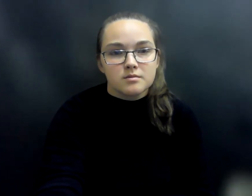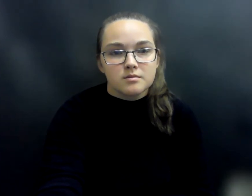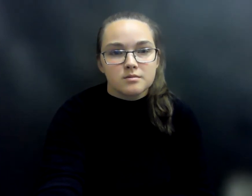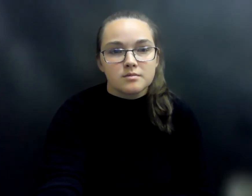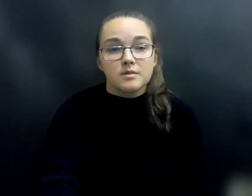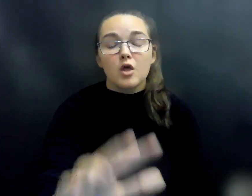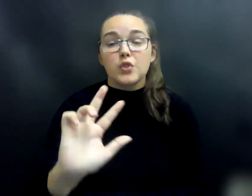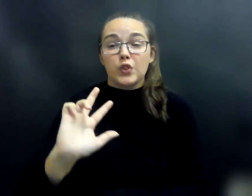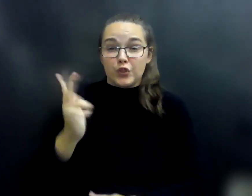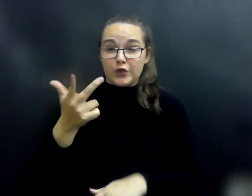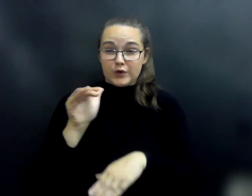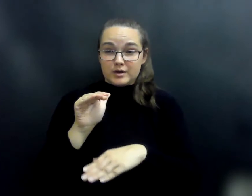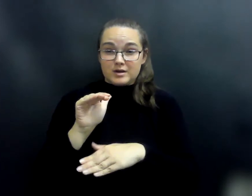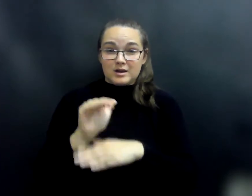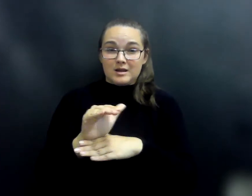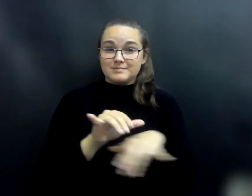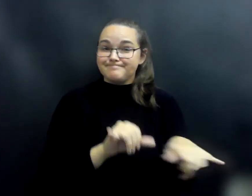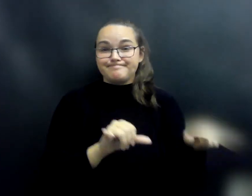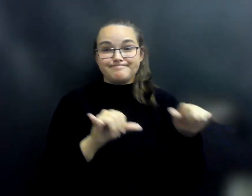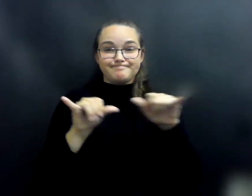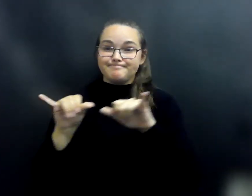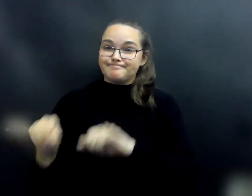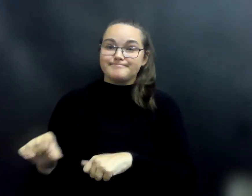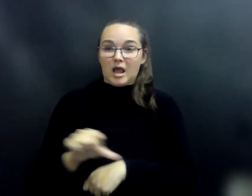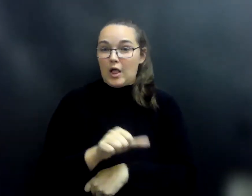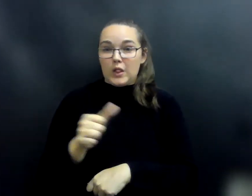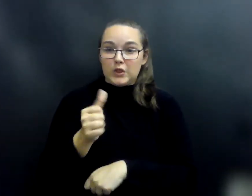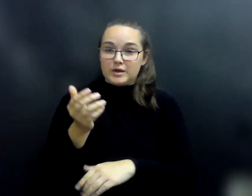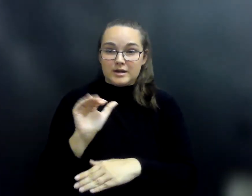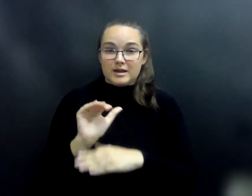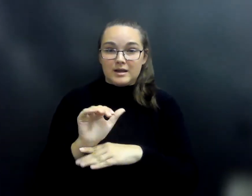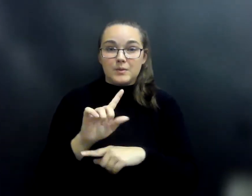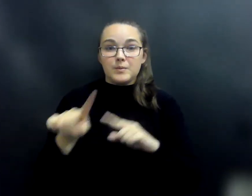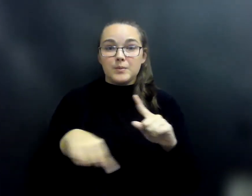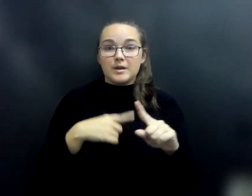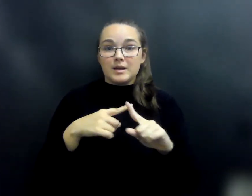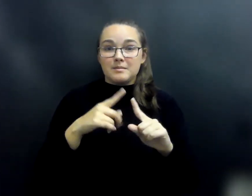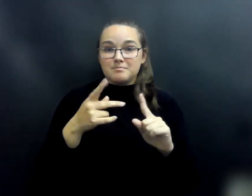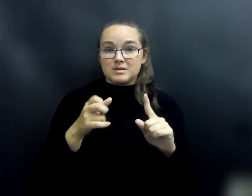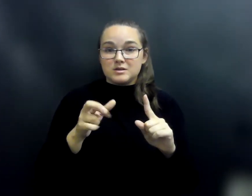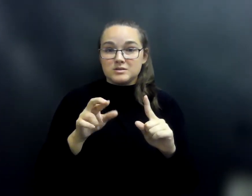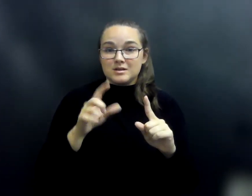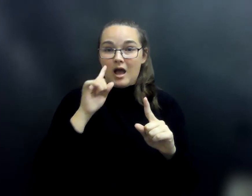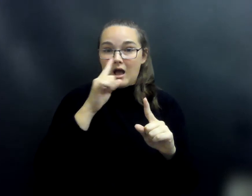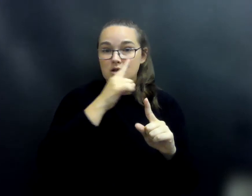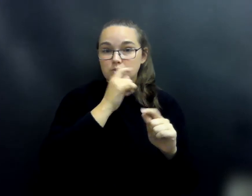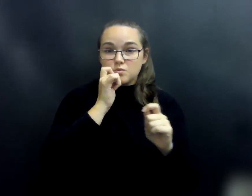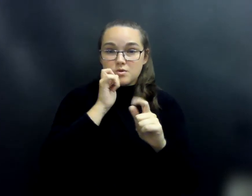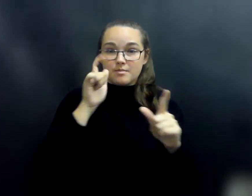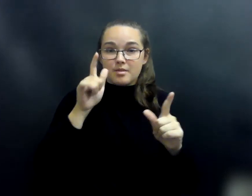The third night was the same as the others, but this time when piercing eyes woke, the princess was so well hidden